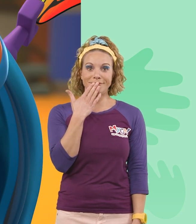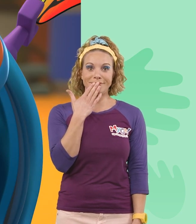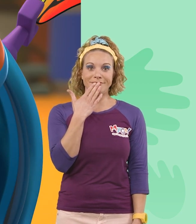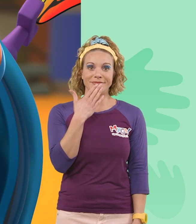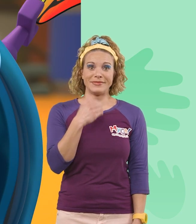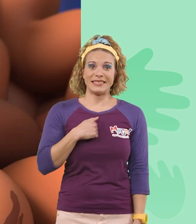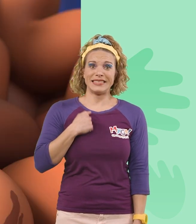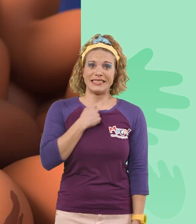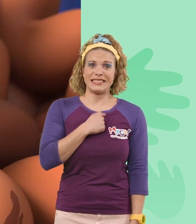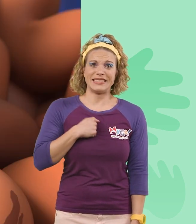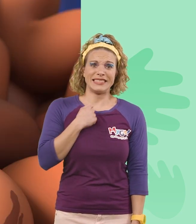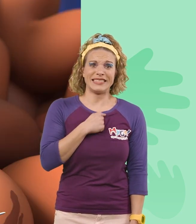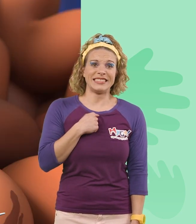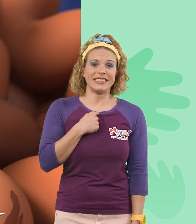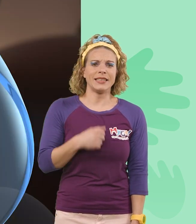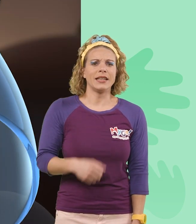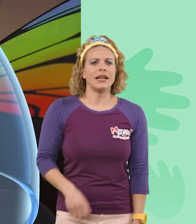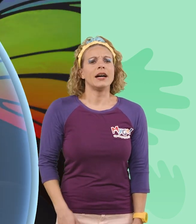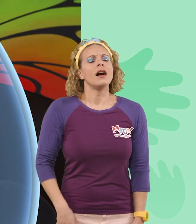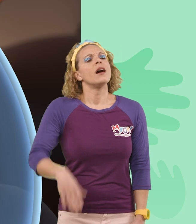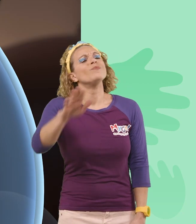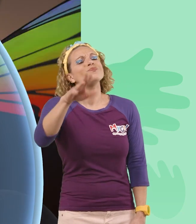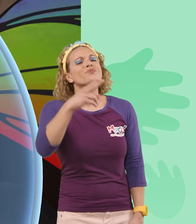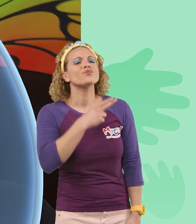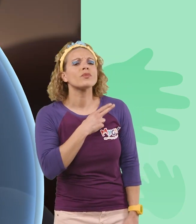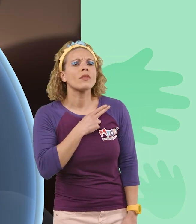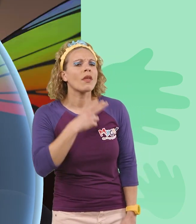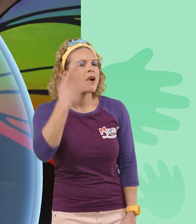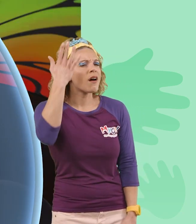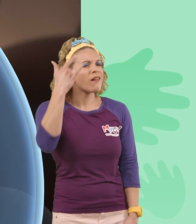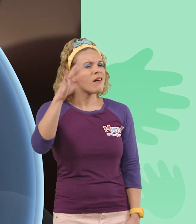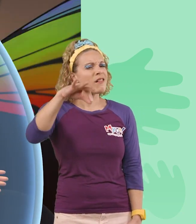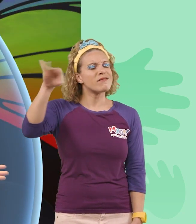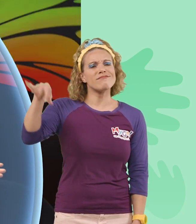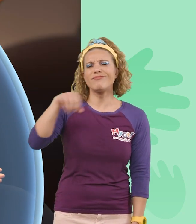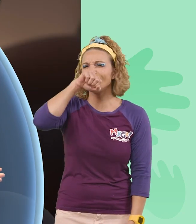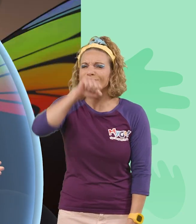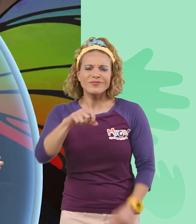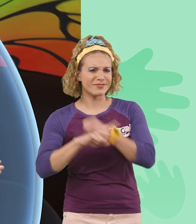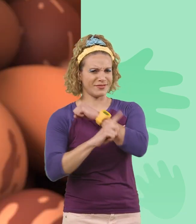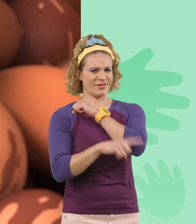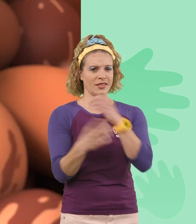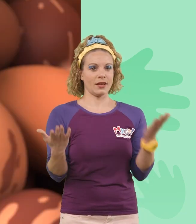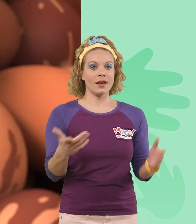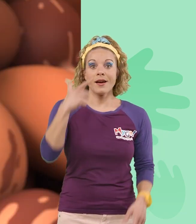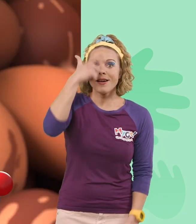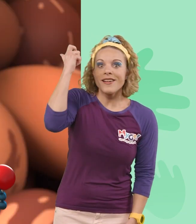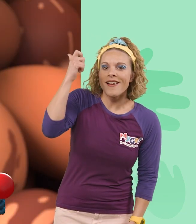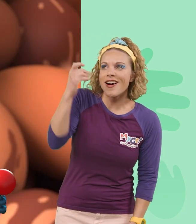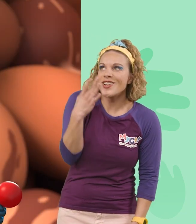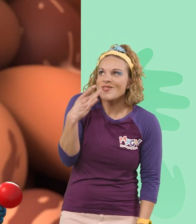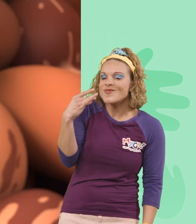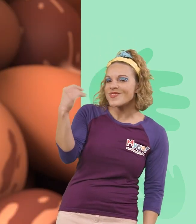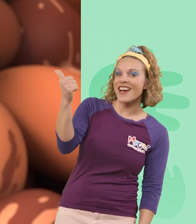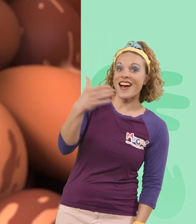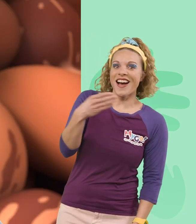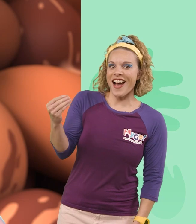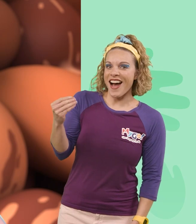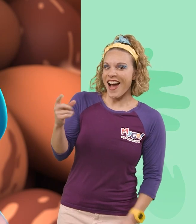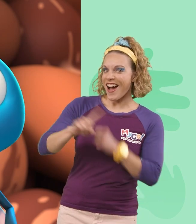Whoopsies! Sorry about that! Hey, Horace! Why do flies love garbage? Because it's delicious and garbage makes